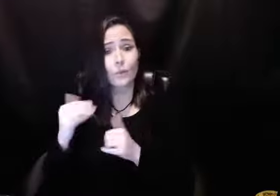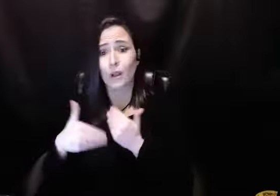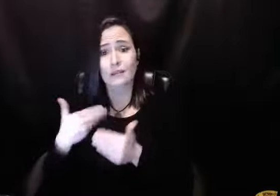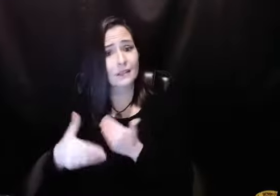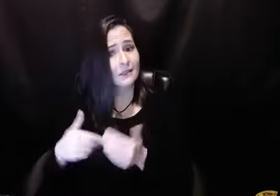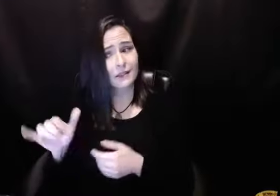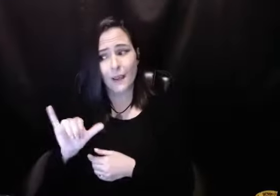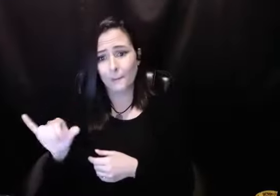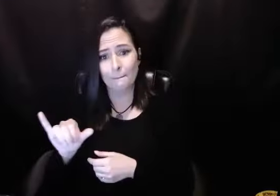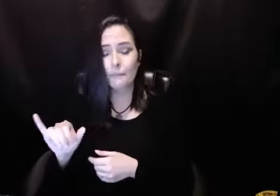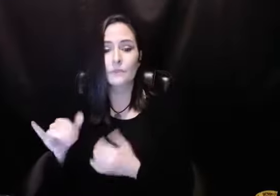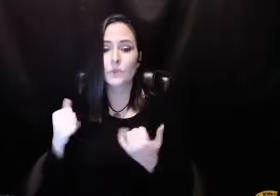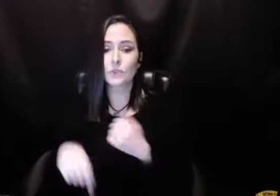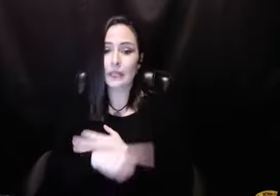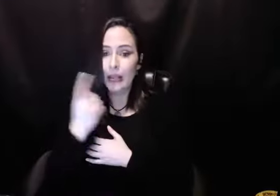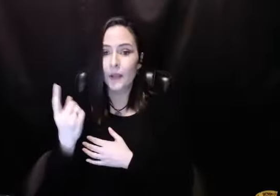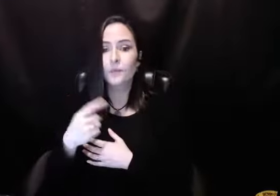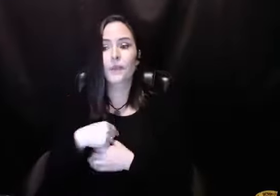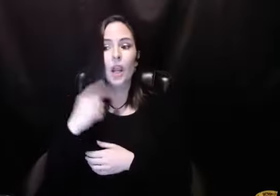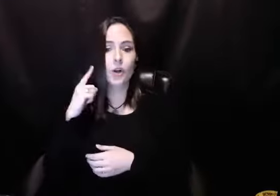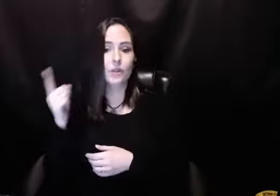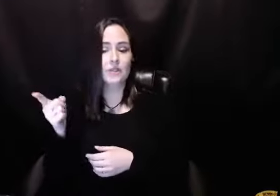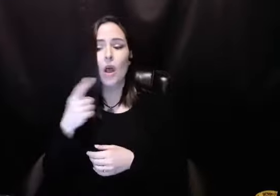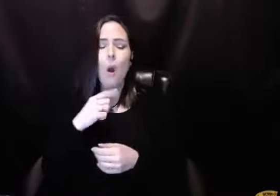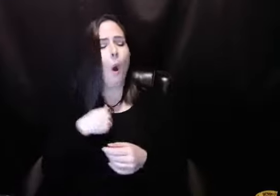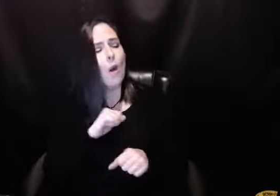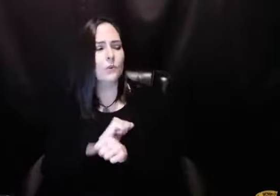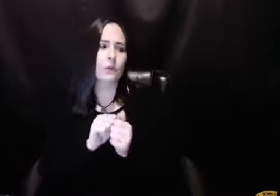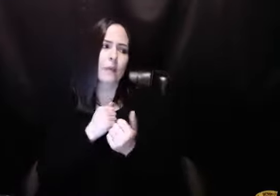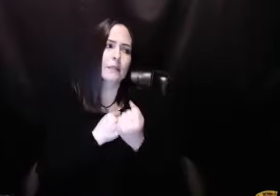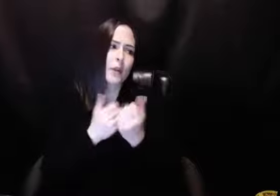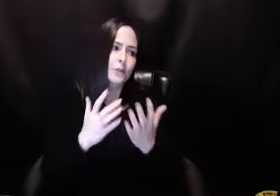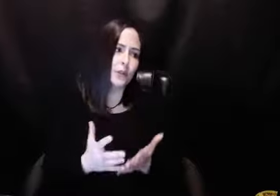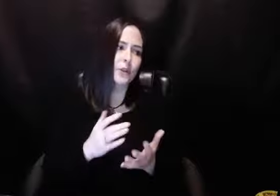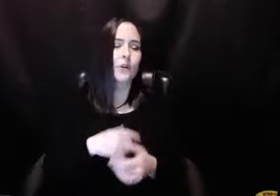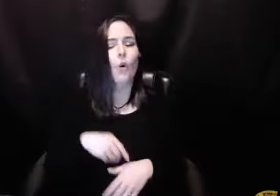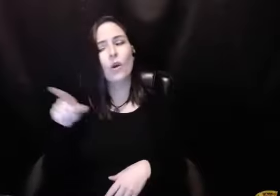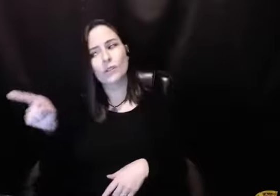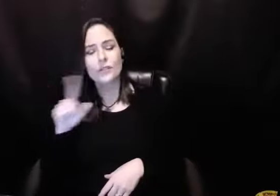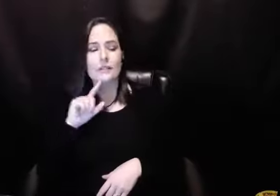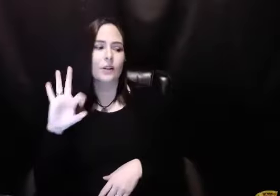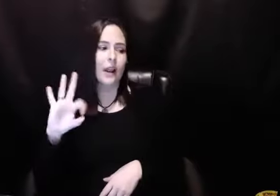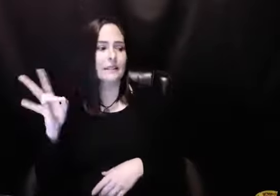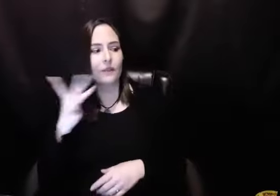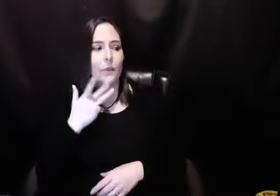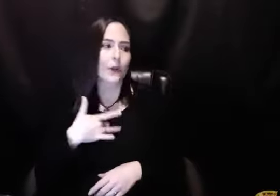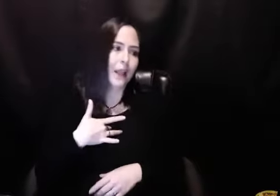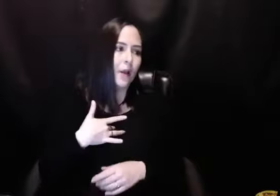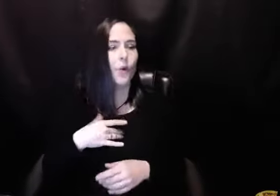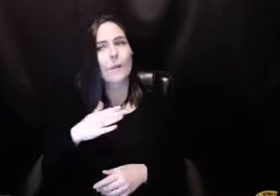but she's doing the same thing I'm doing. And to this very day, when I hear her say, I was talking to Lou Bell a day, or she sent me the picture of Lou